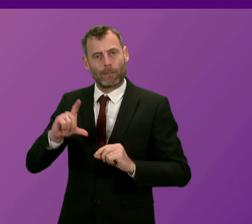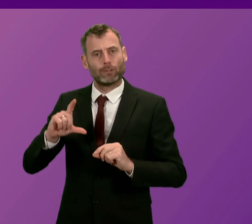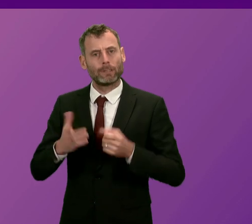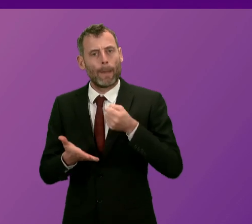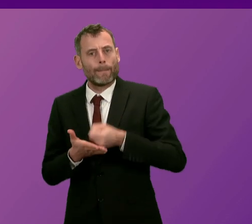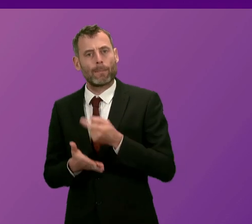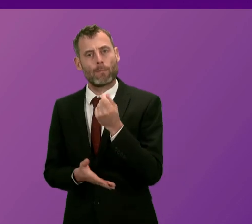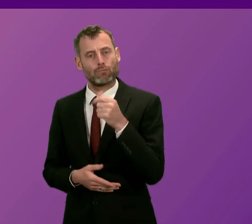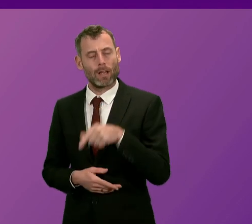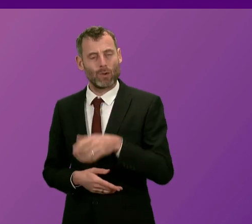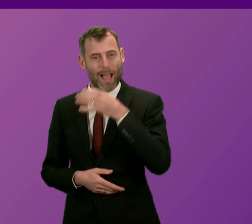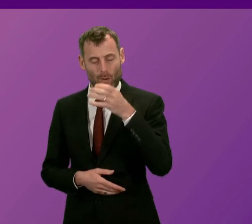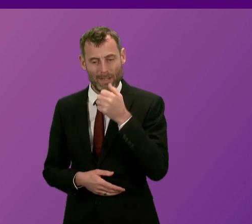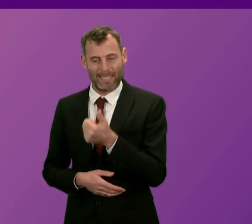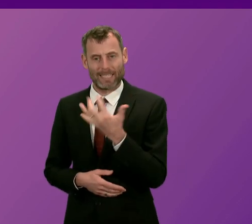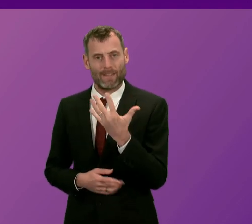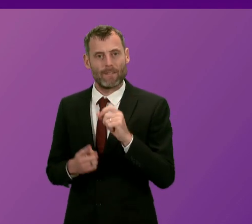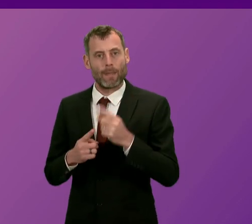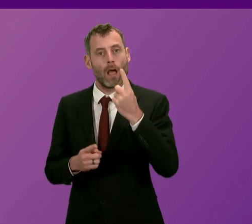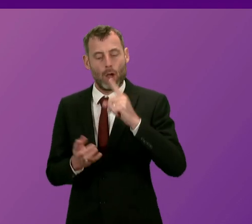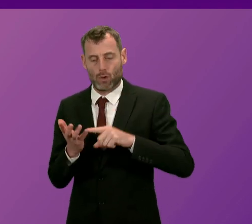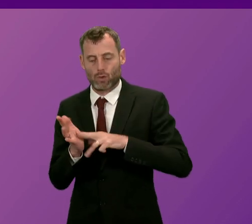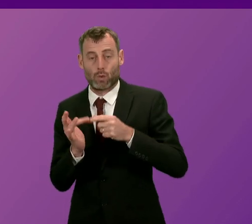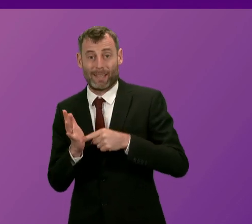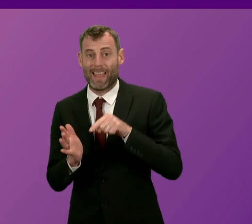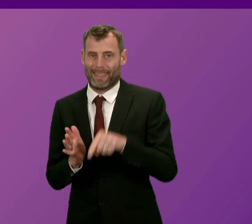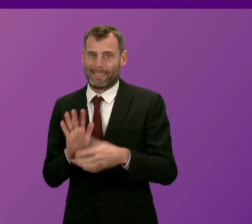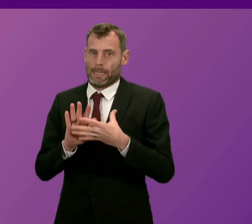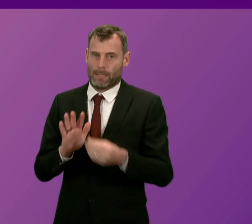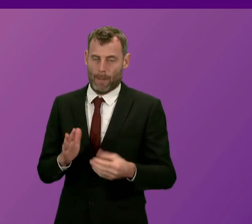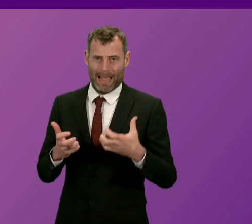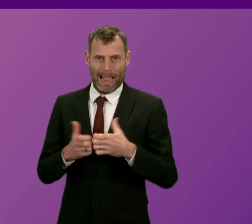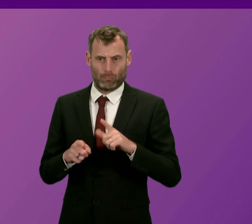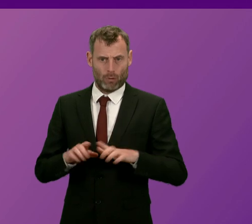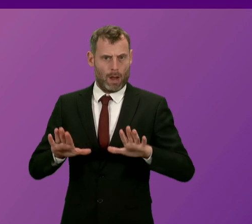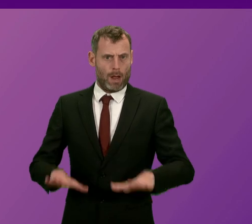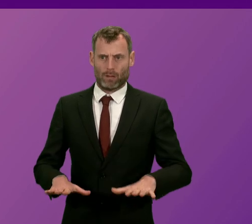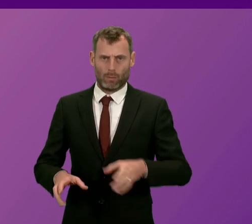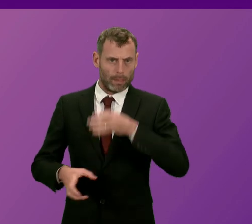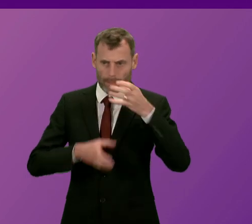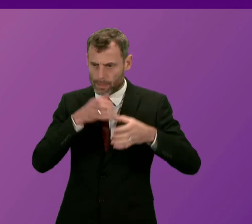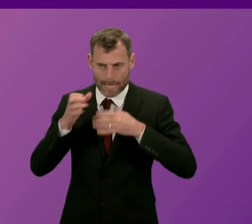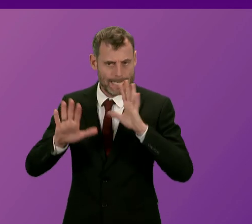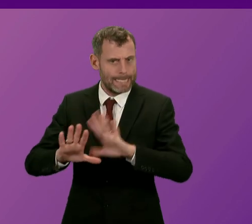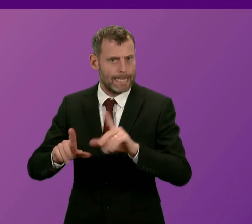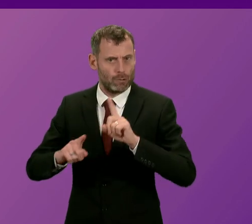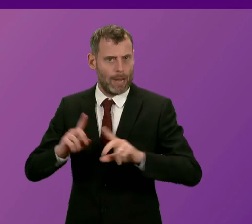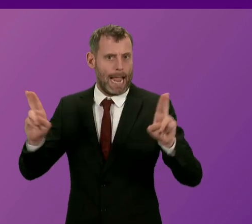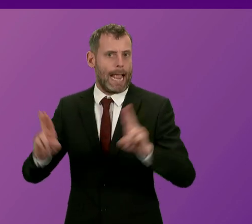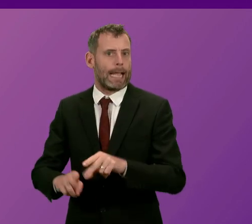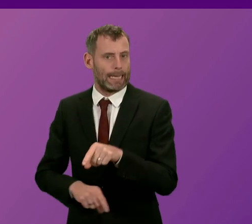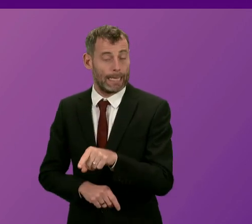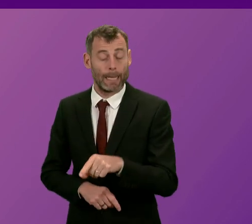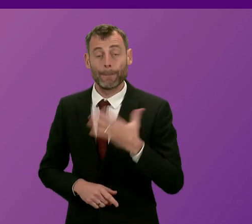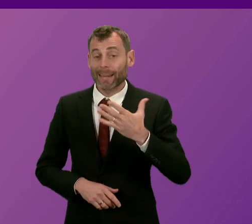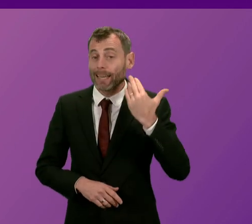pence per unit this week is an example of concrete action taken by this Government to prevent alcohol harm. Research estimated that